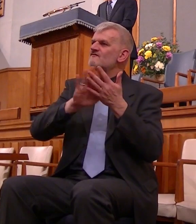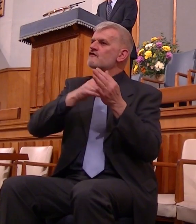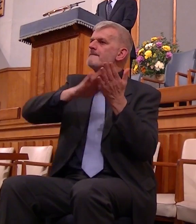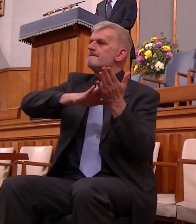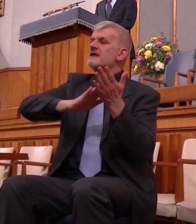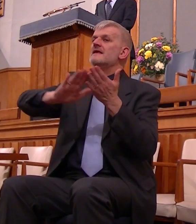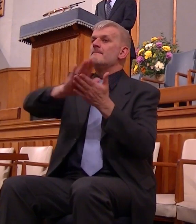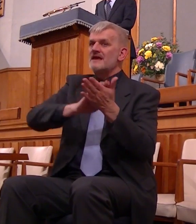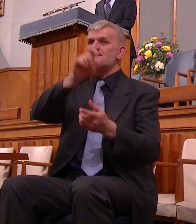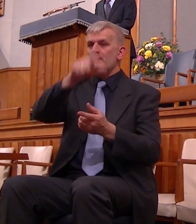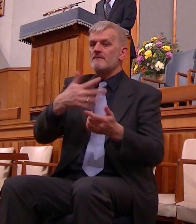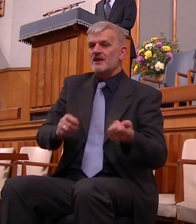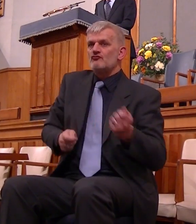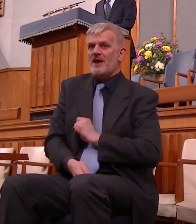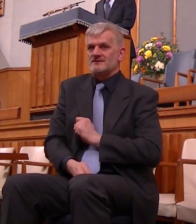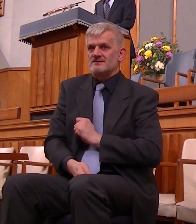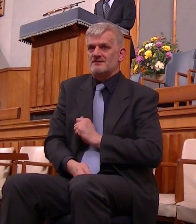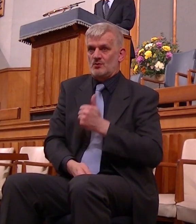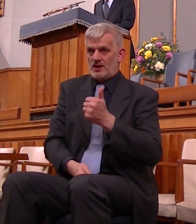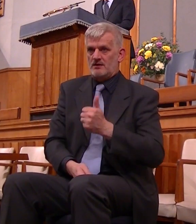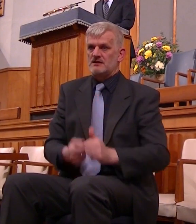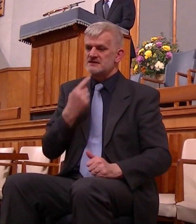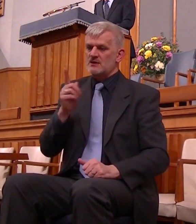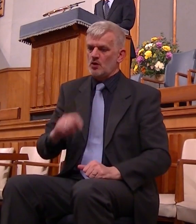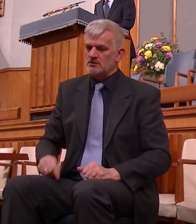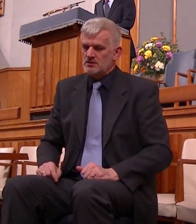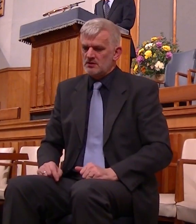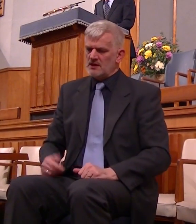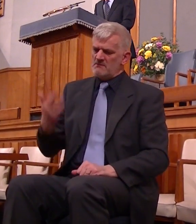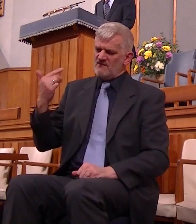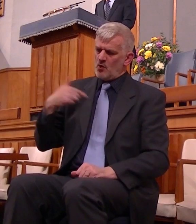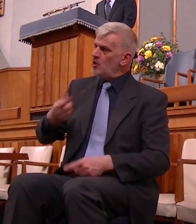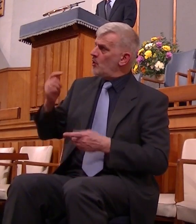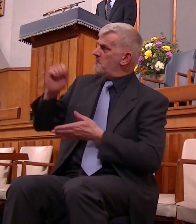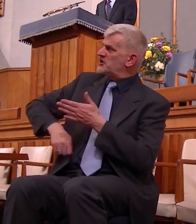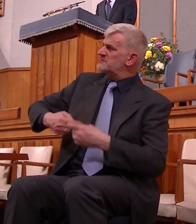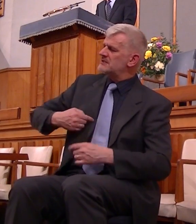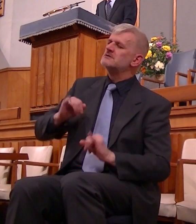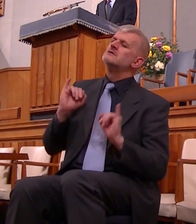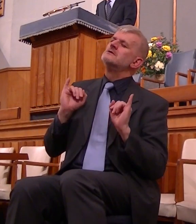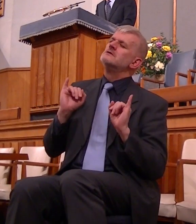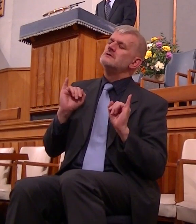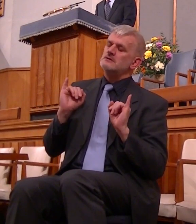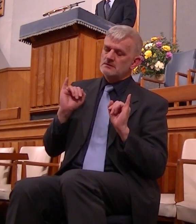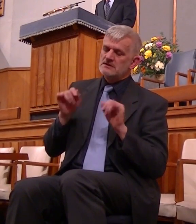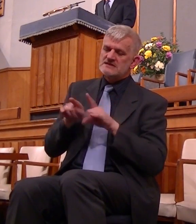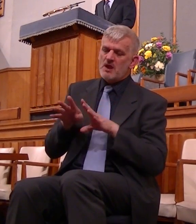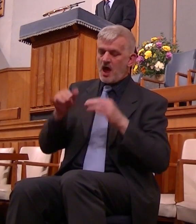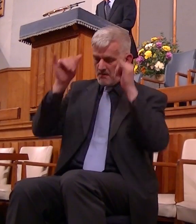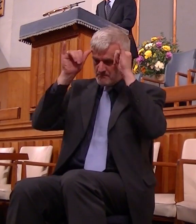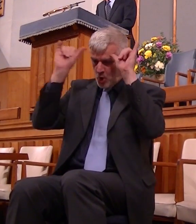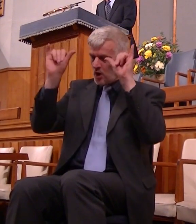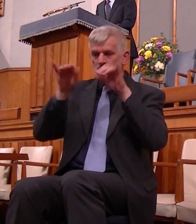thou hast chastised me and I was chastised as a bullock unaccustomed to the yoke